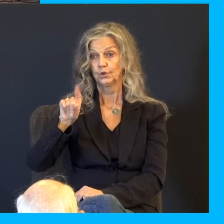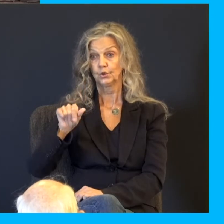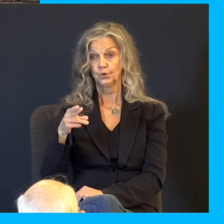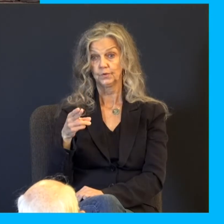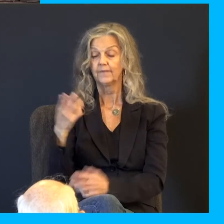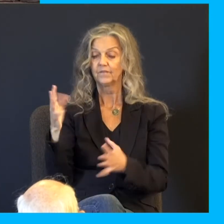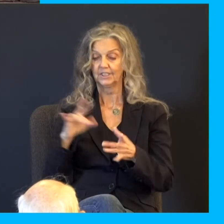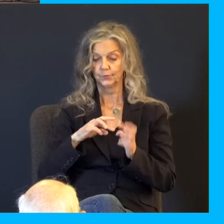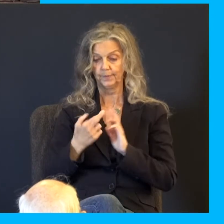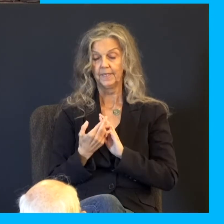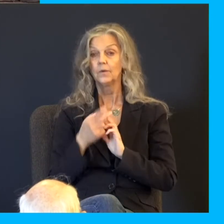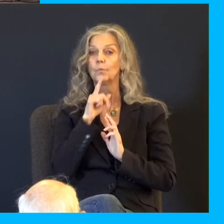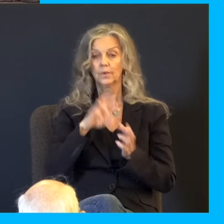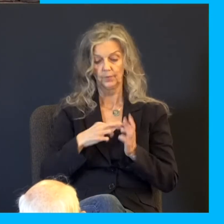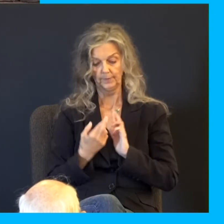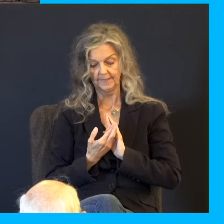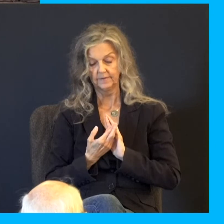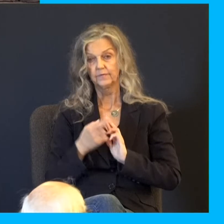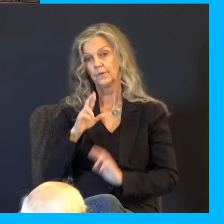Real repentance needs no explanation.